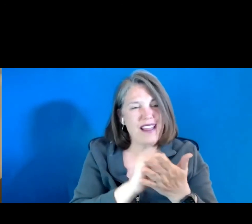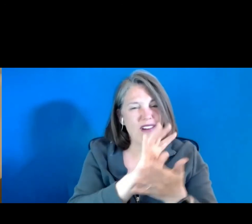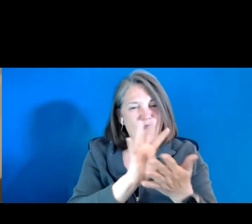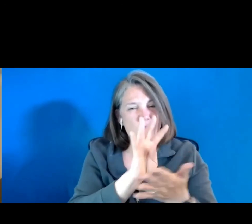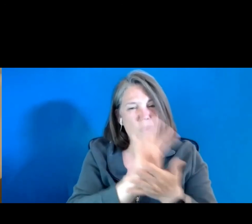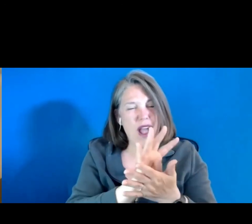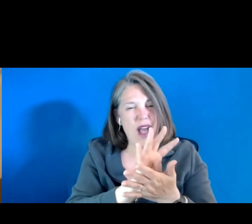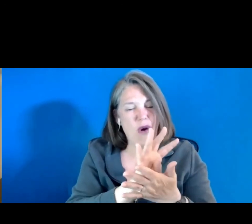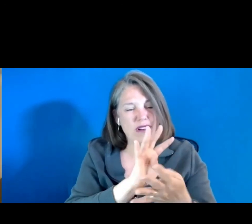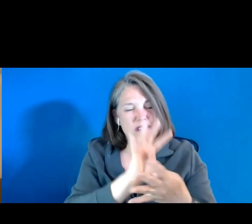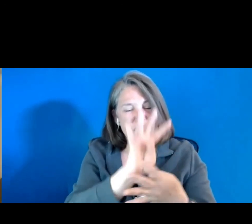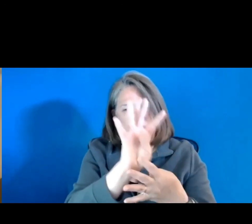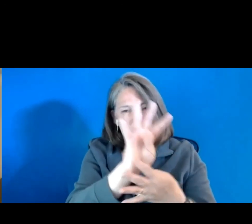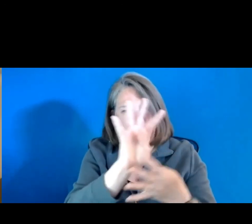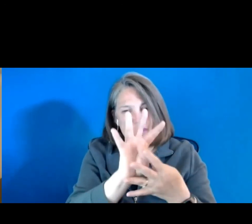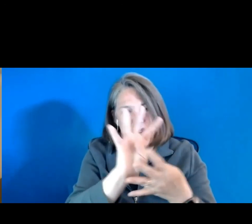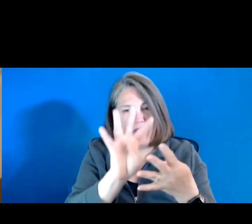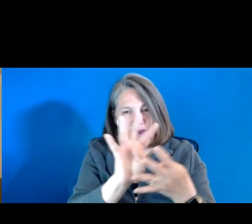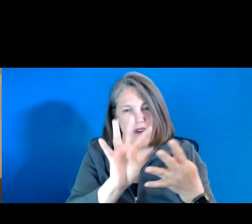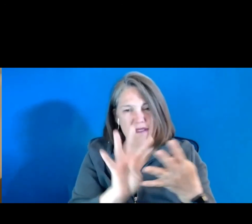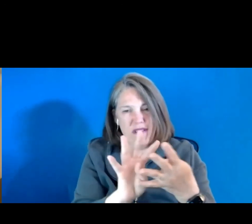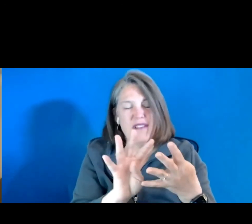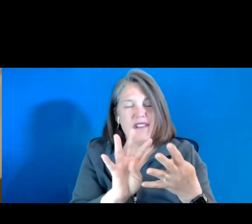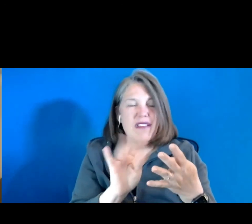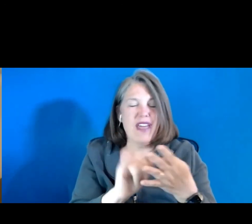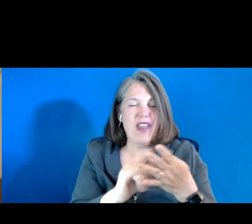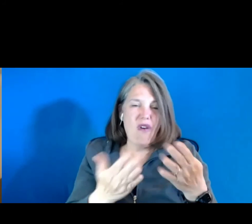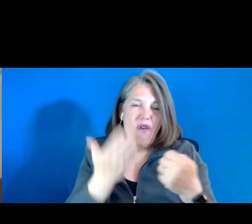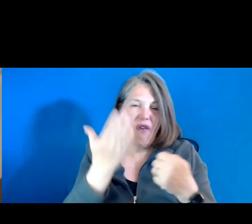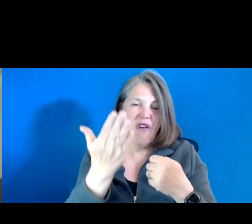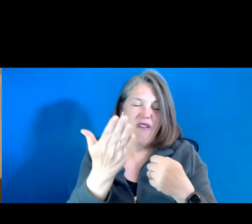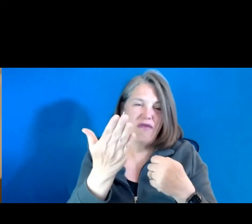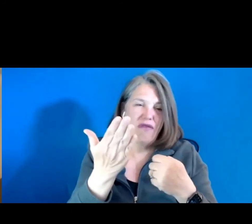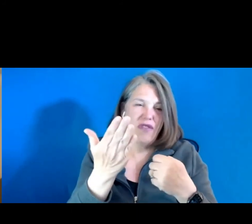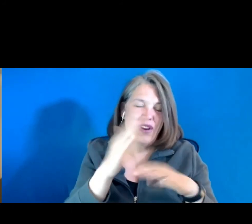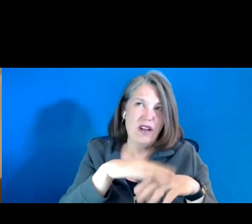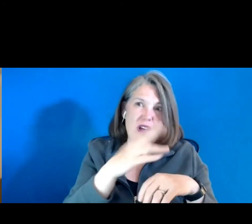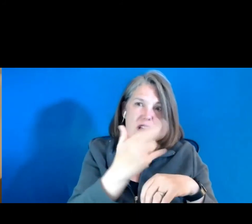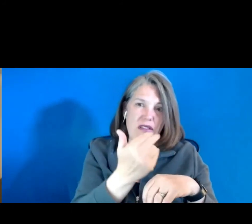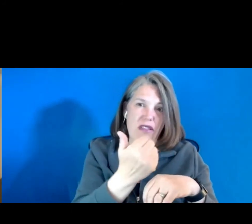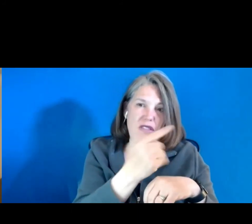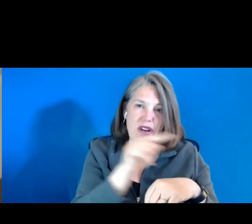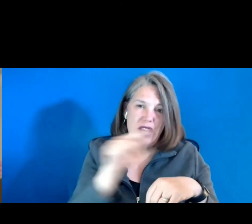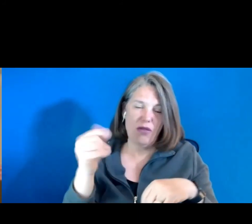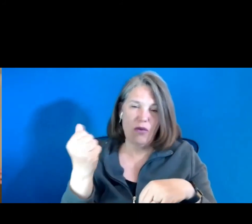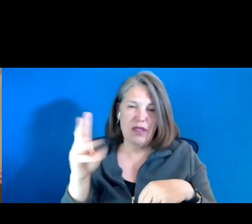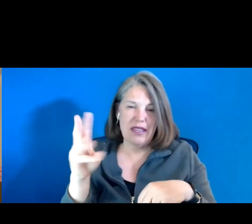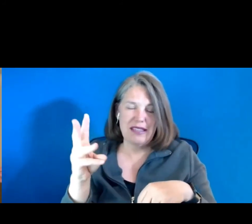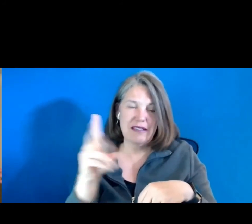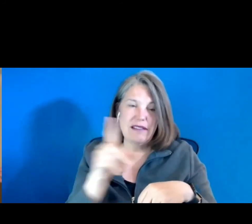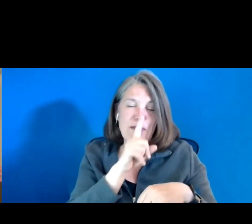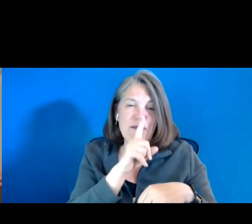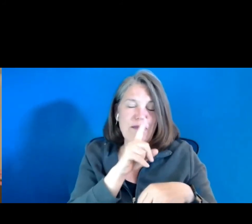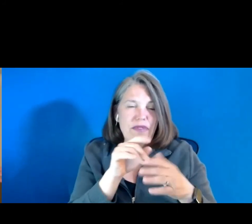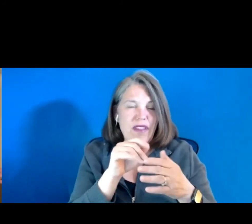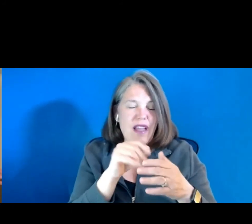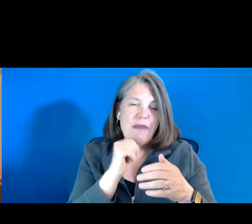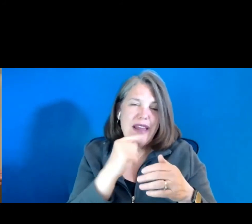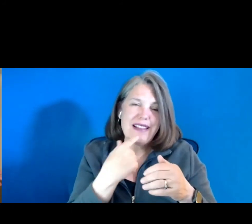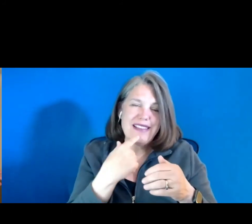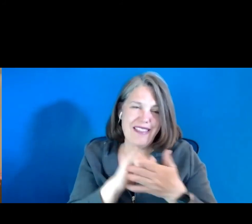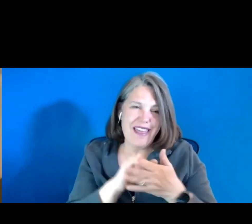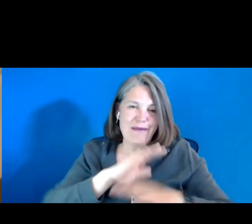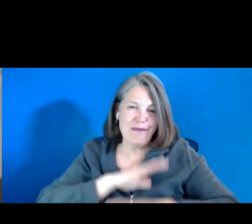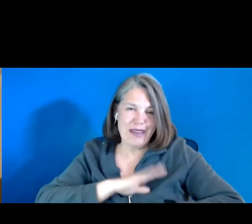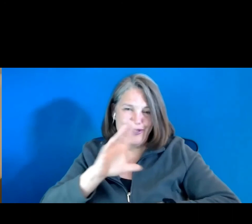on, um, um, the 13th through the 16th. I'm not saying that would meet your dissertation